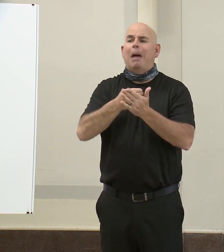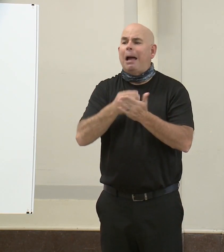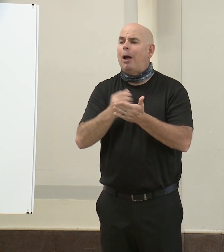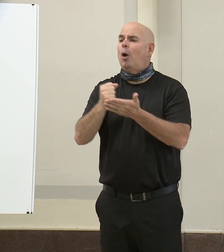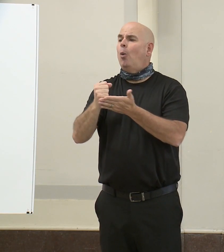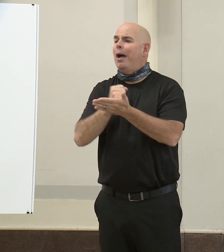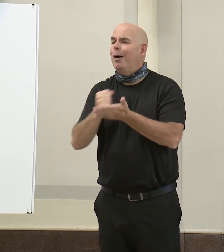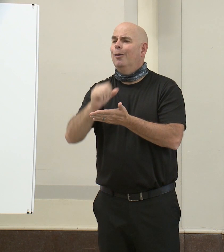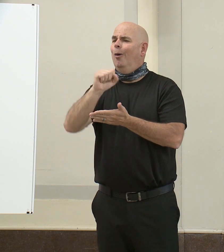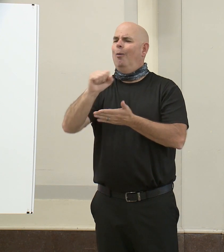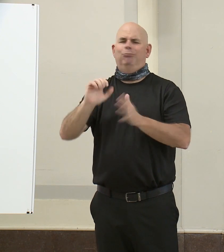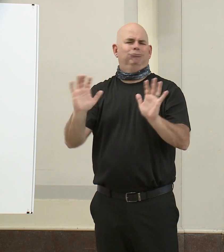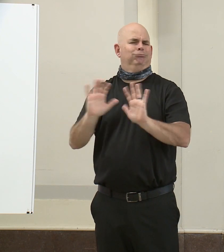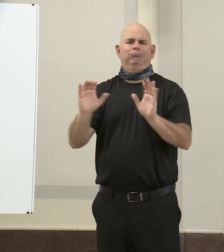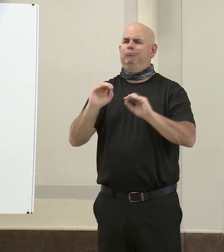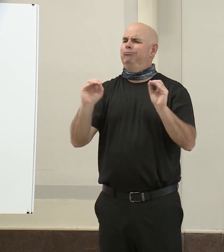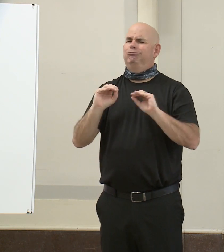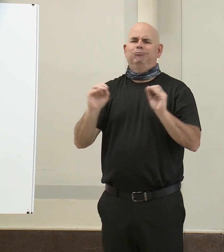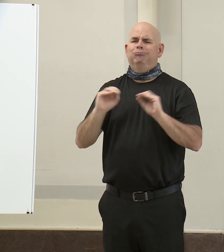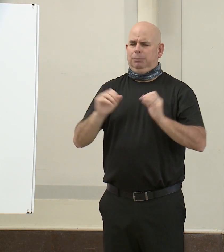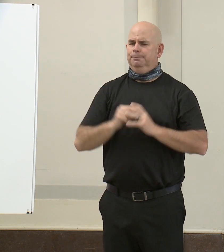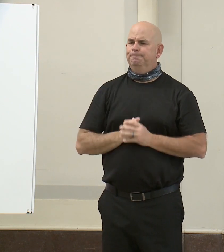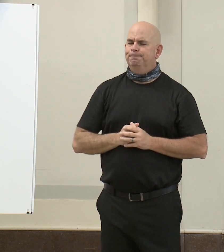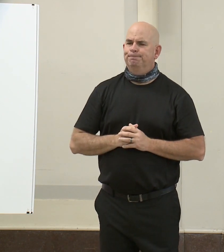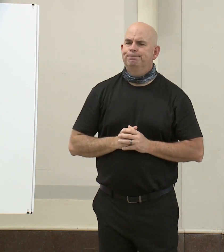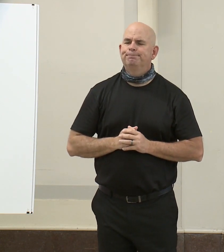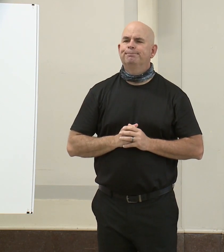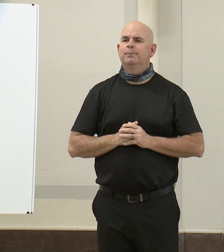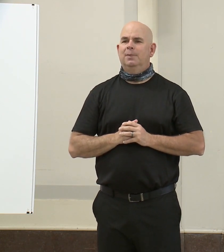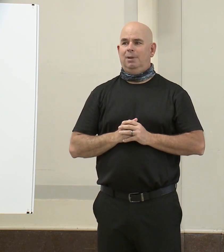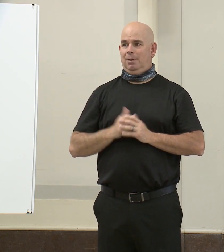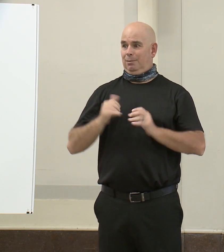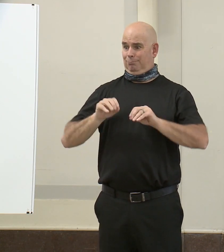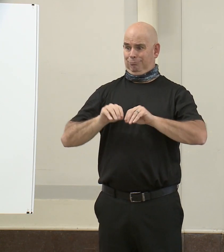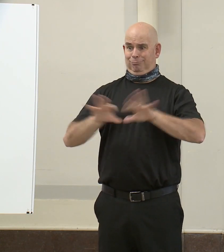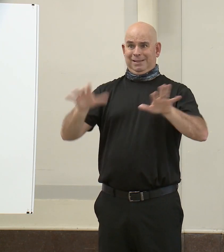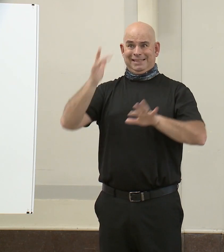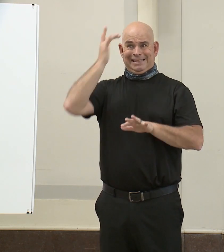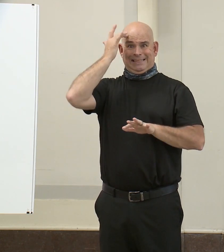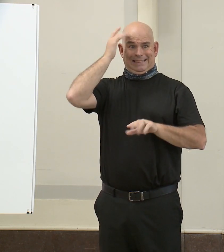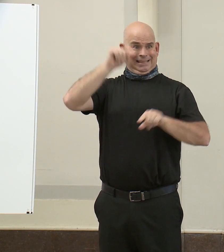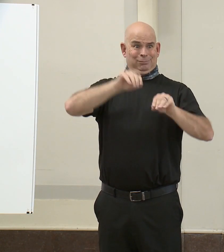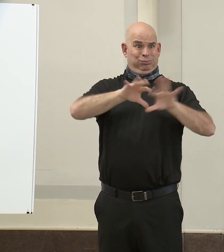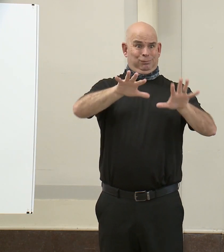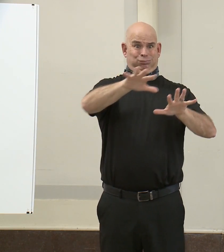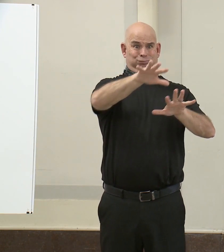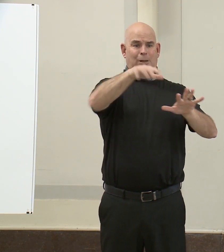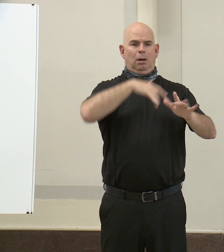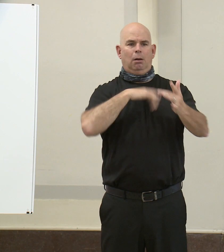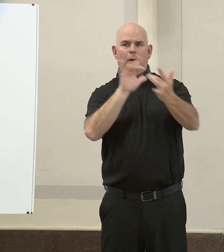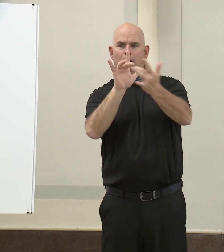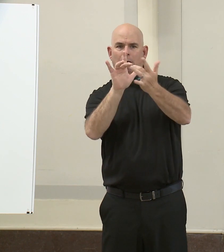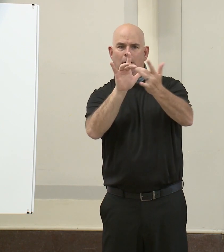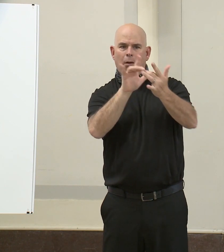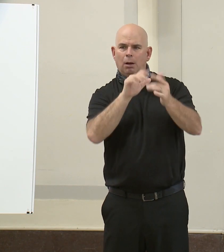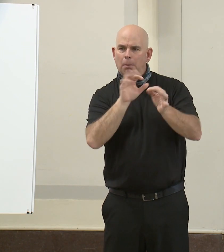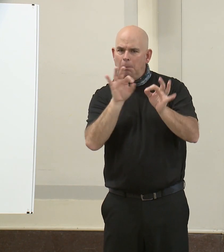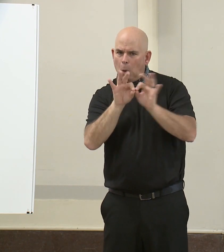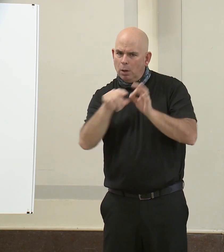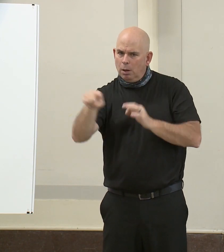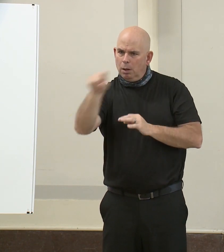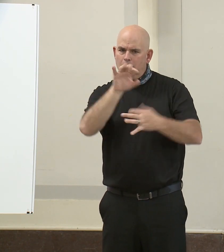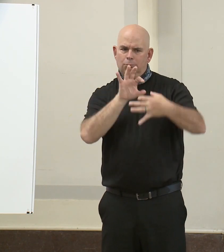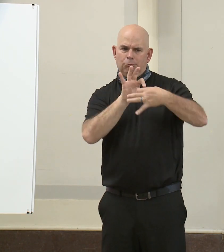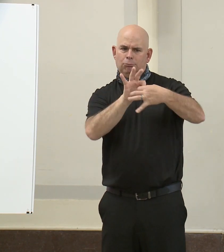vaccine to reduce the spread of disease, and we cannot be successful unless our residents are taking these calls seriously. Thank you.